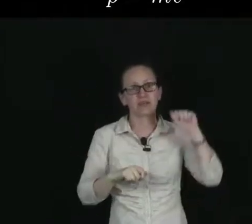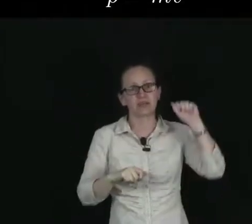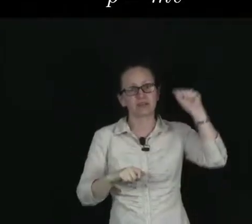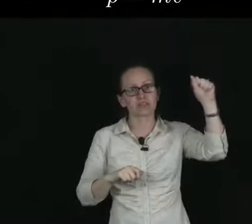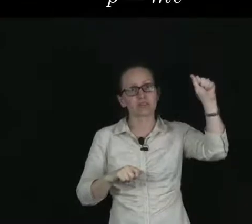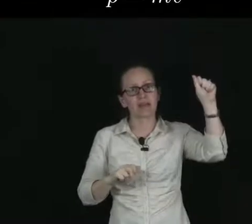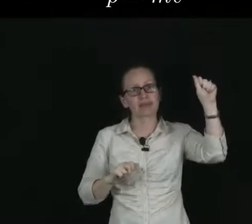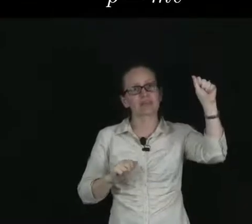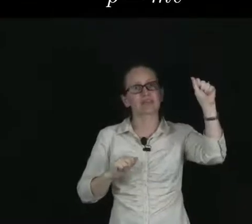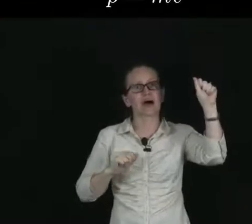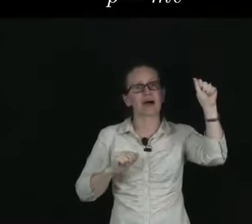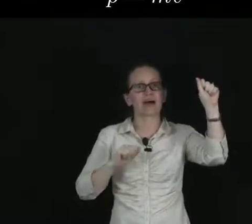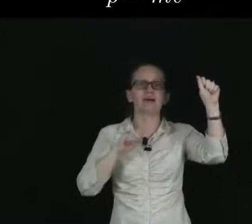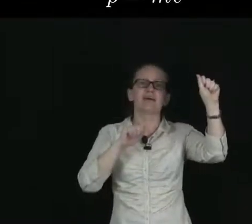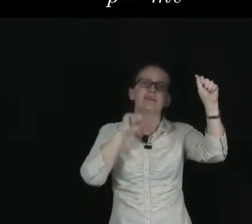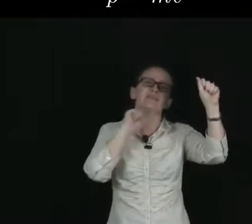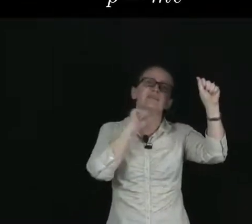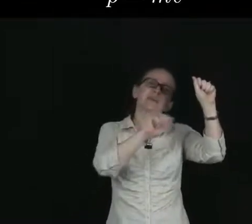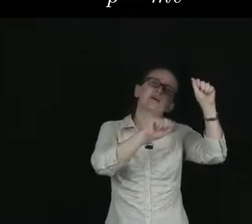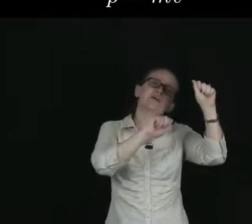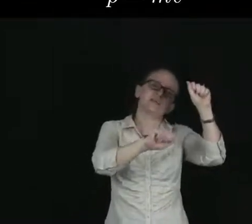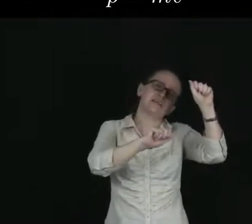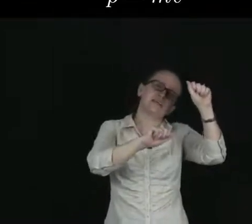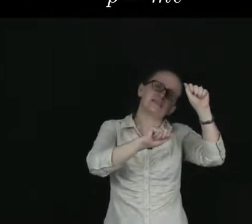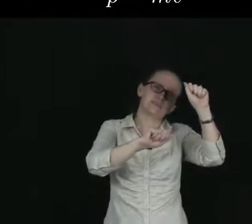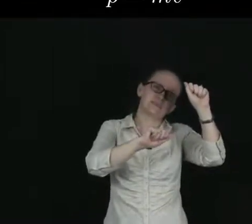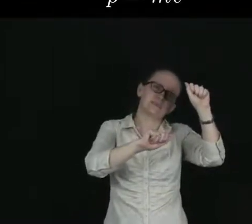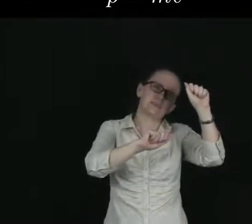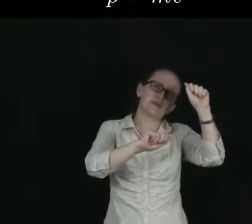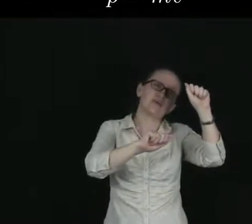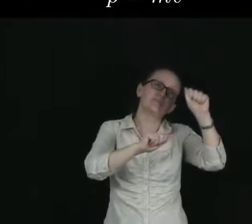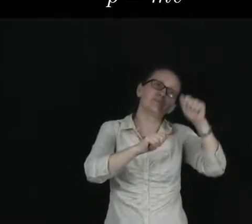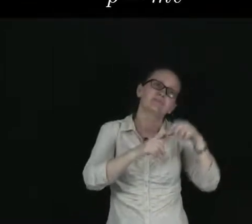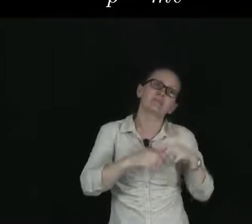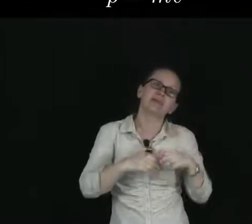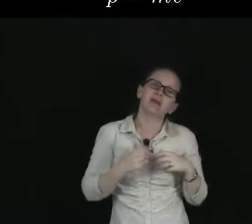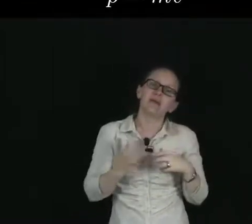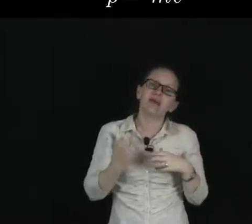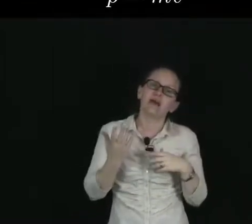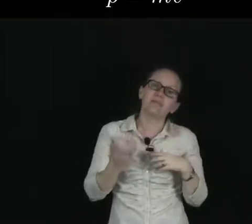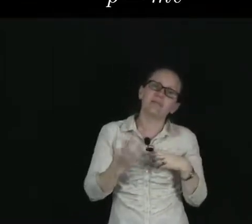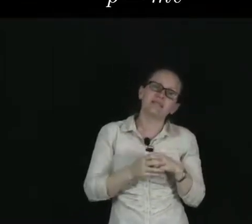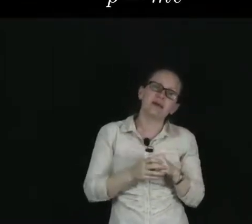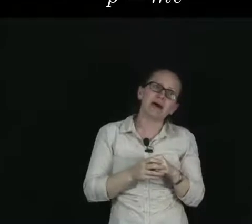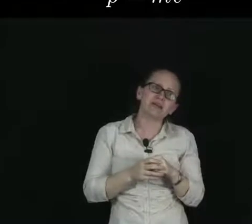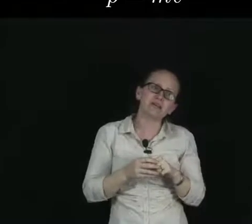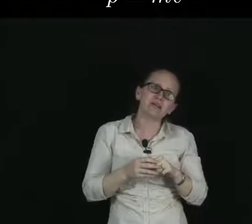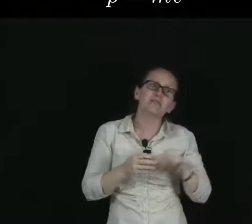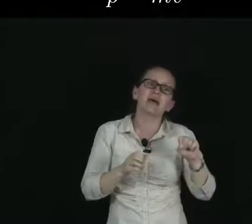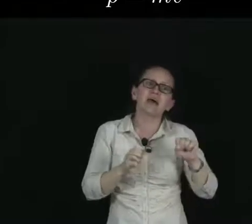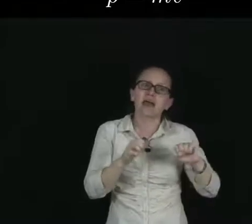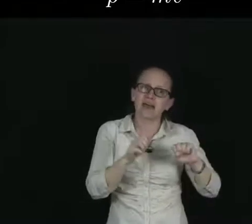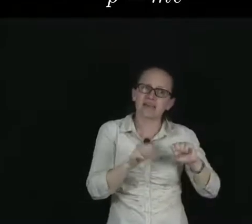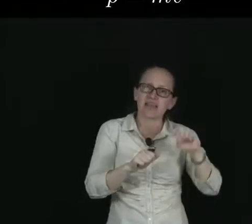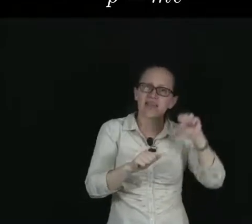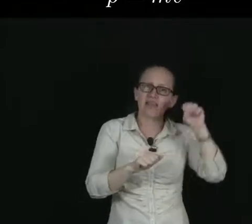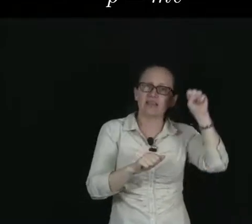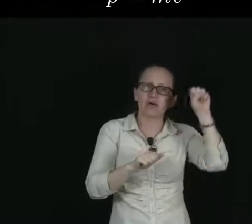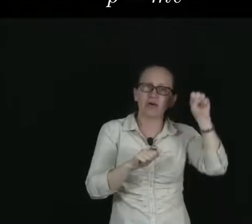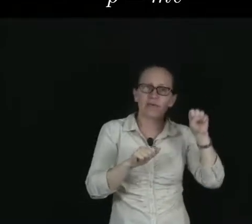because the mass is higher, then the velocity tends to be lower. A beta particle has a lower